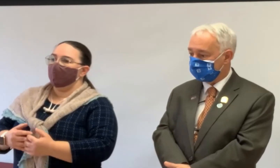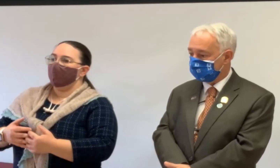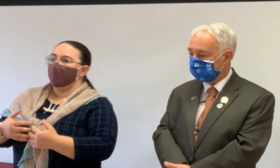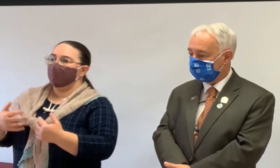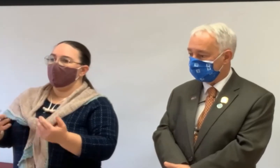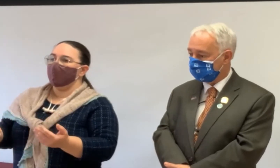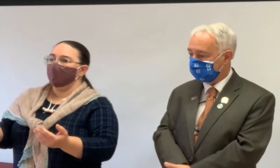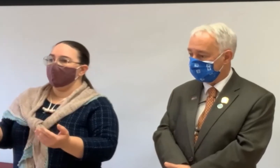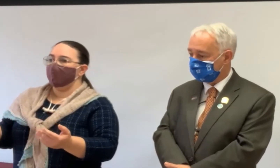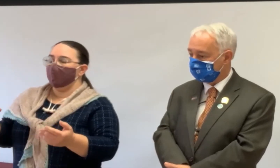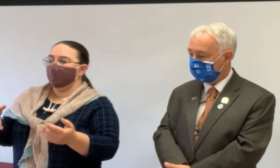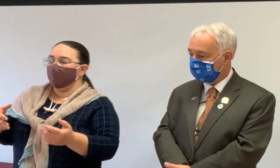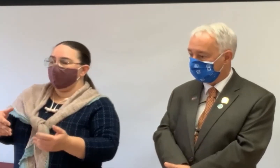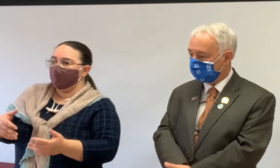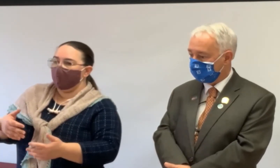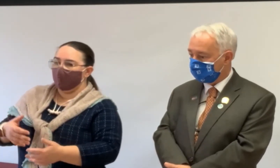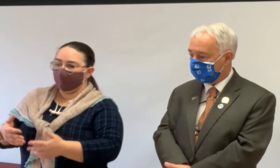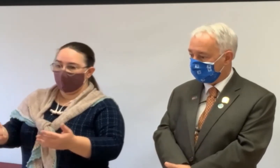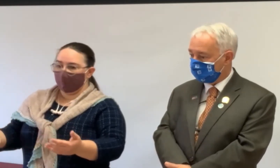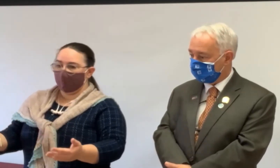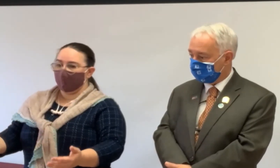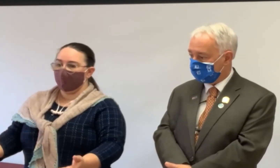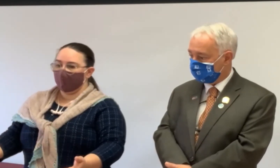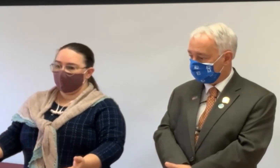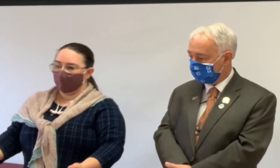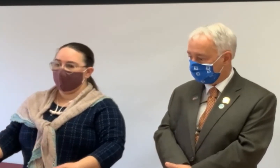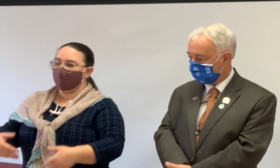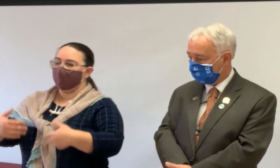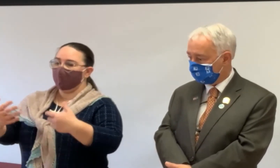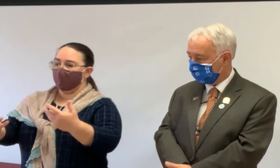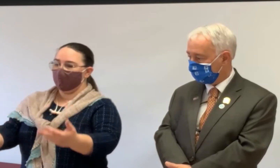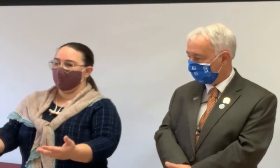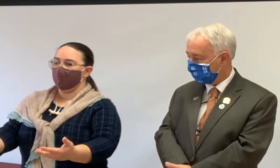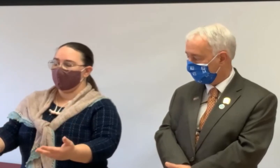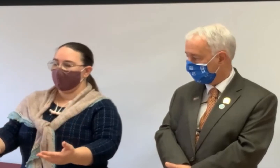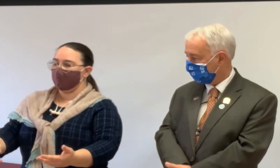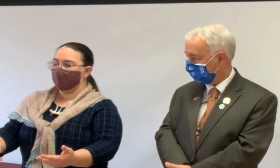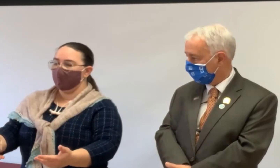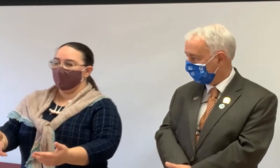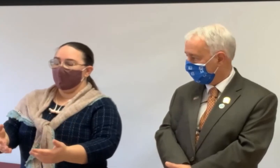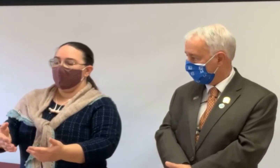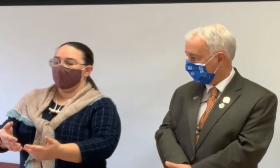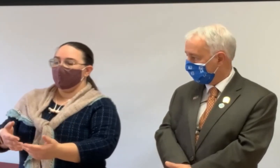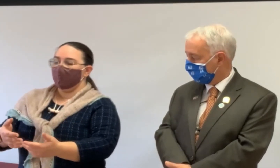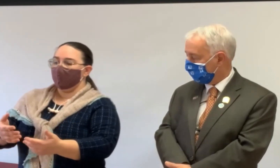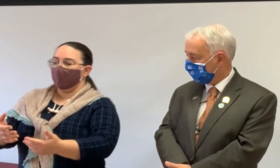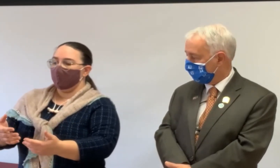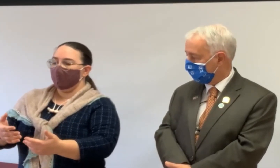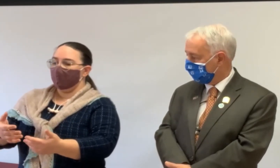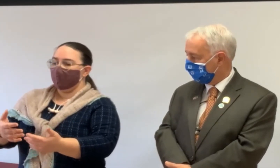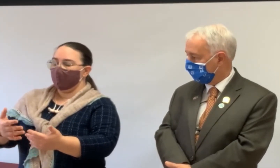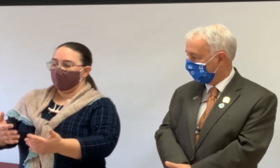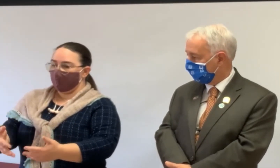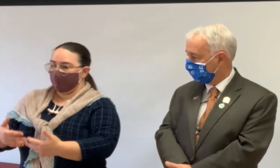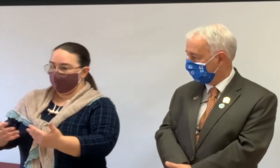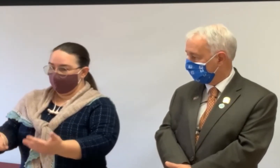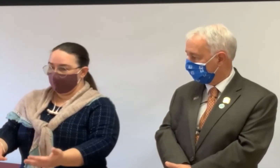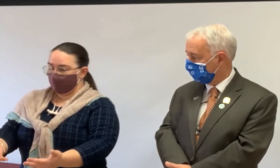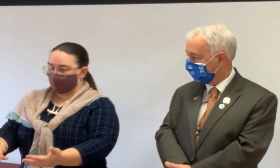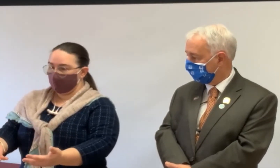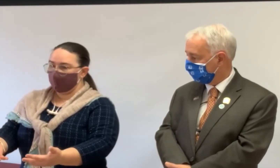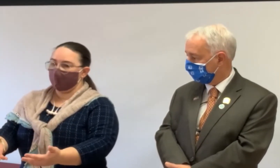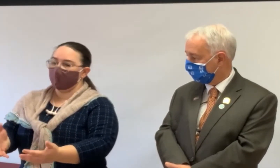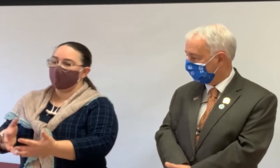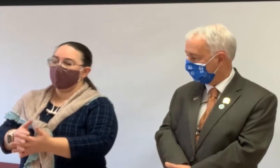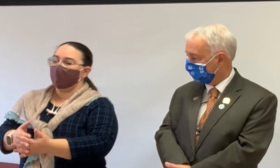And what they can let you do, if you have the equity in the property and you can borrow against it, you could get a